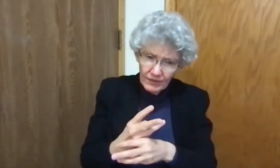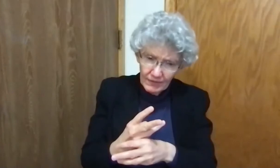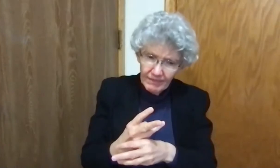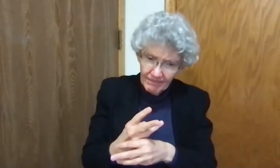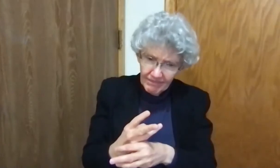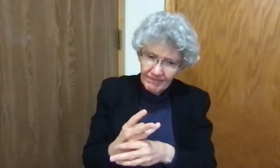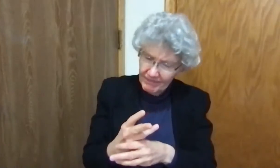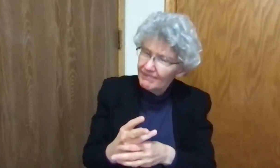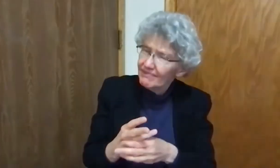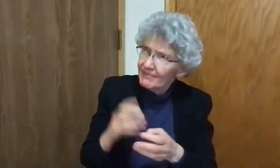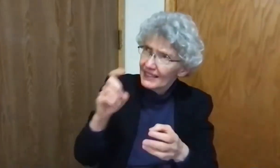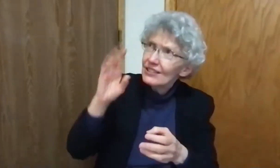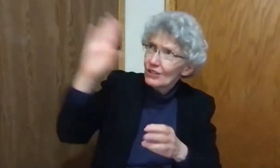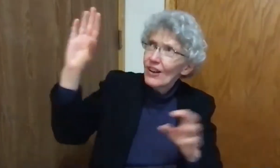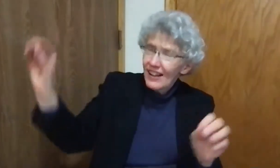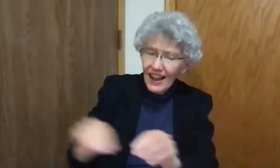would have your light.